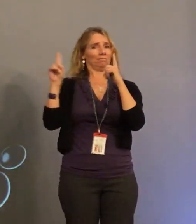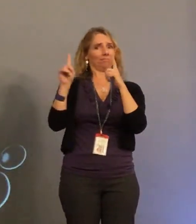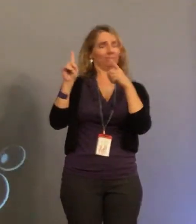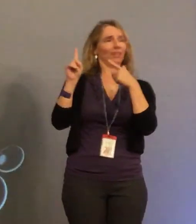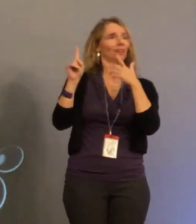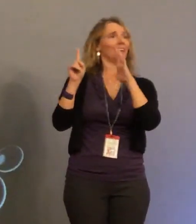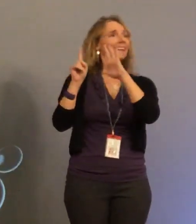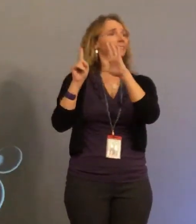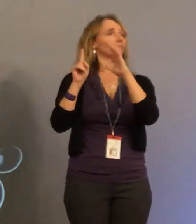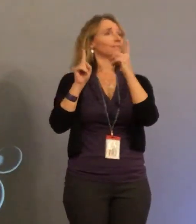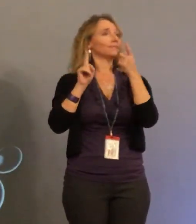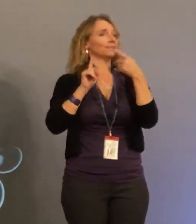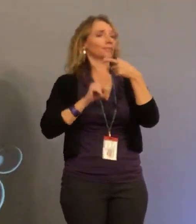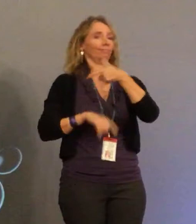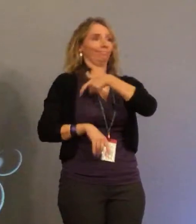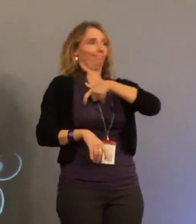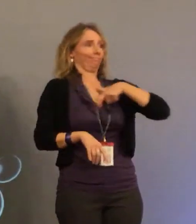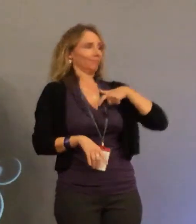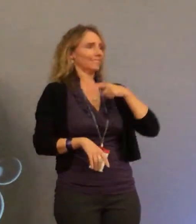Bear that in mind.